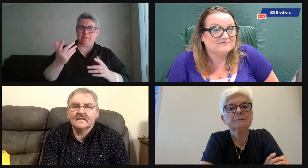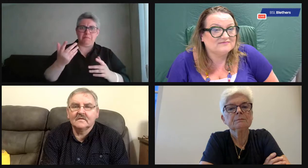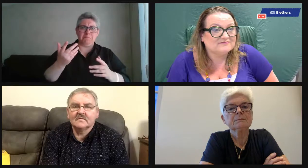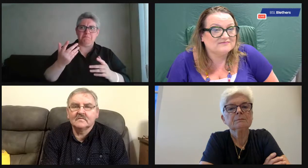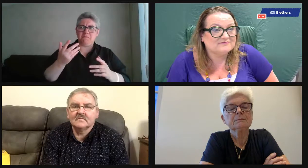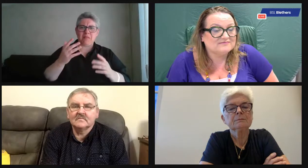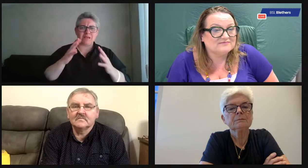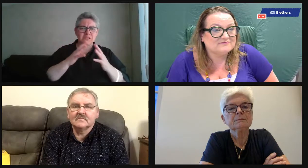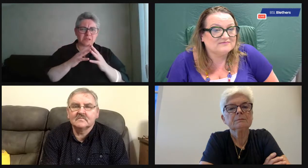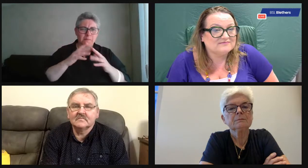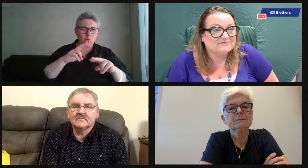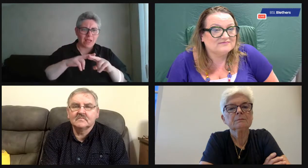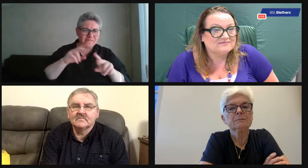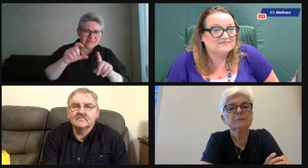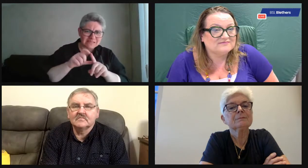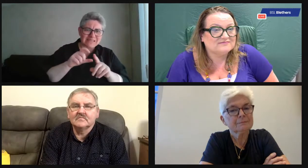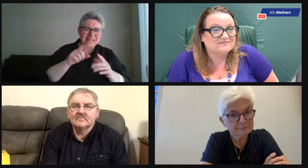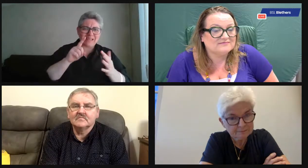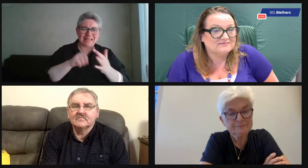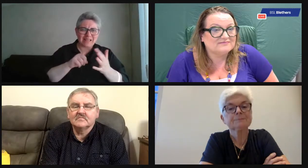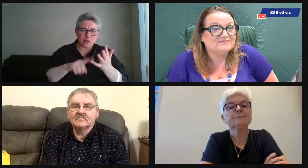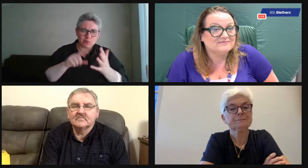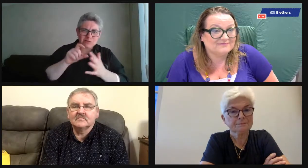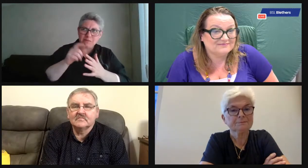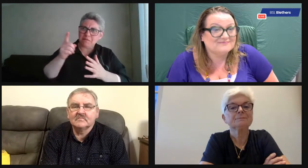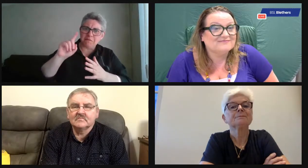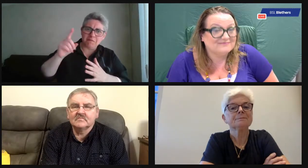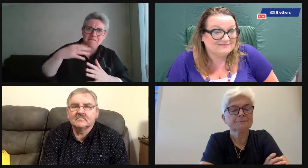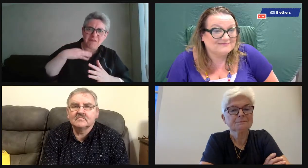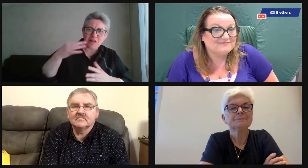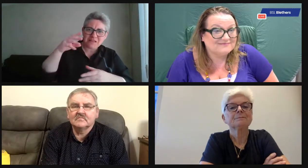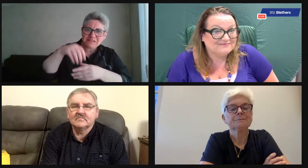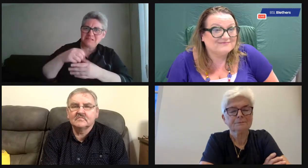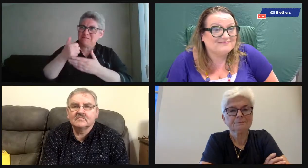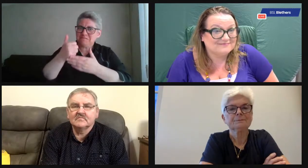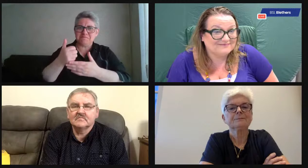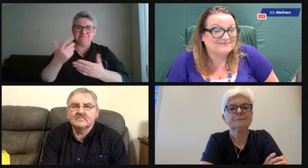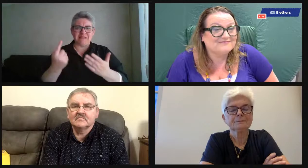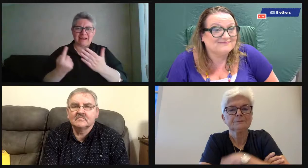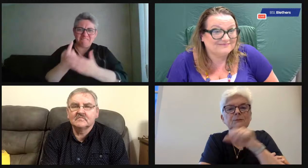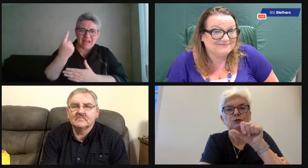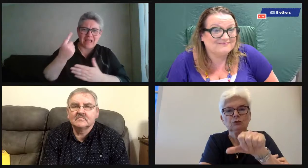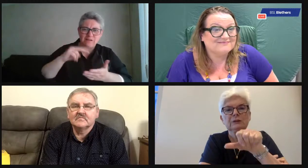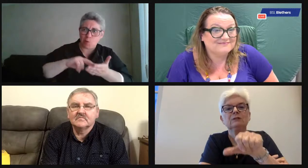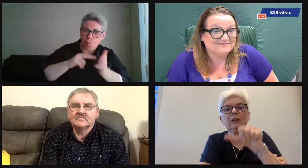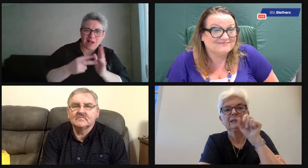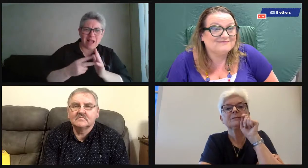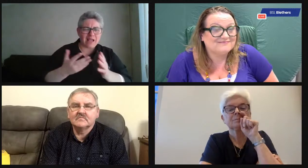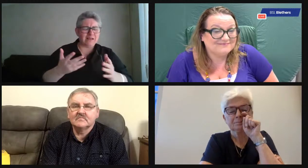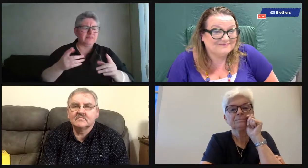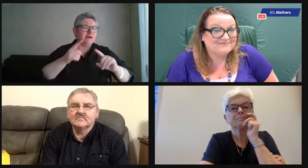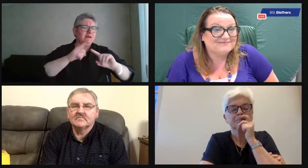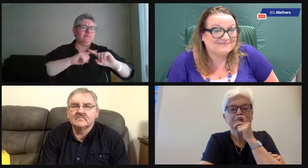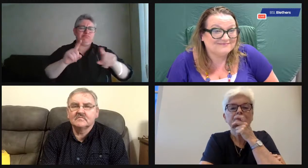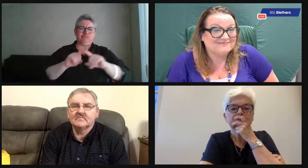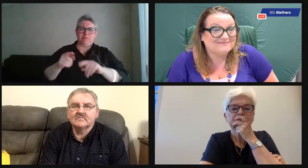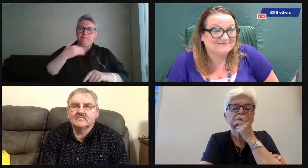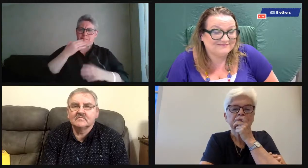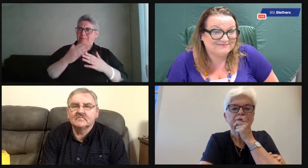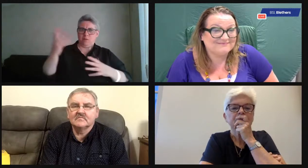Yeah, some of these big organizations like the WFD, EUD might be looking for volunteers for events that they're